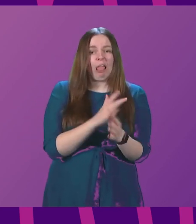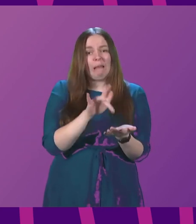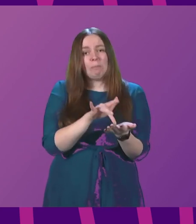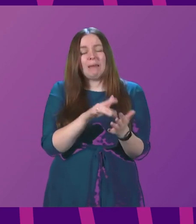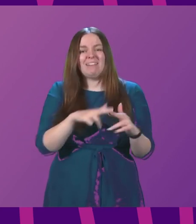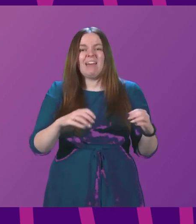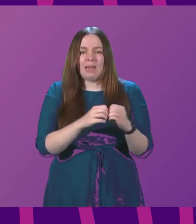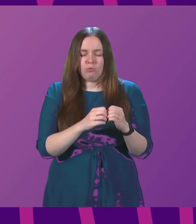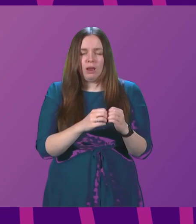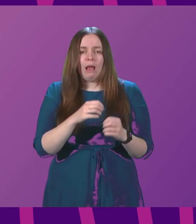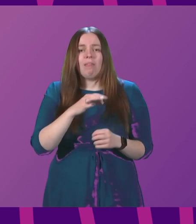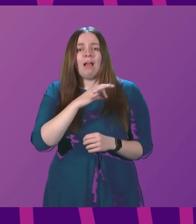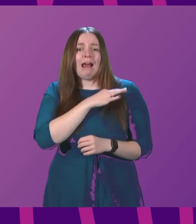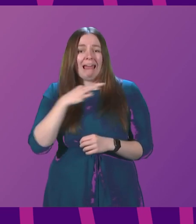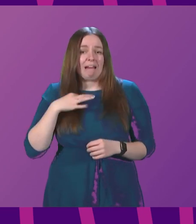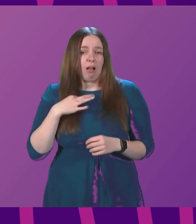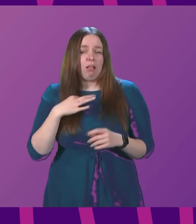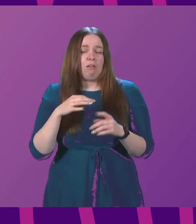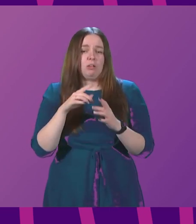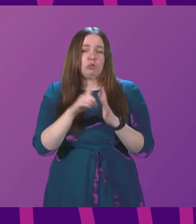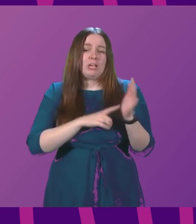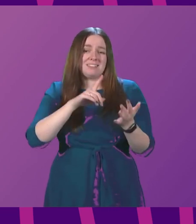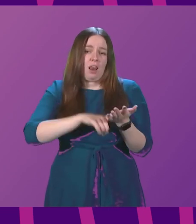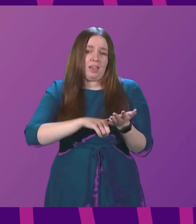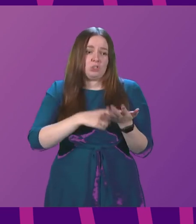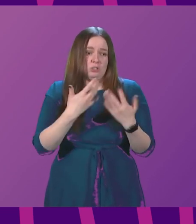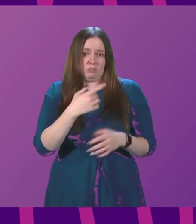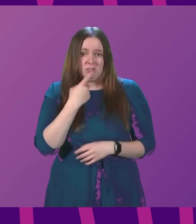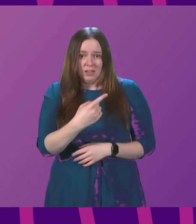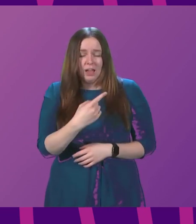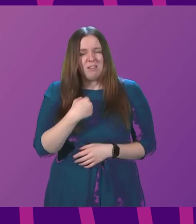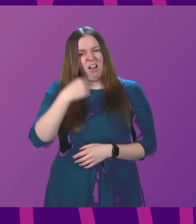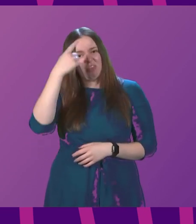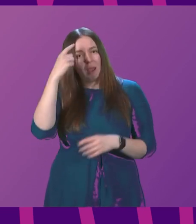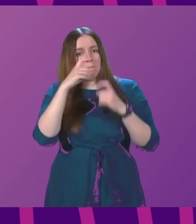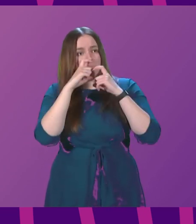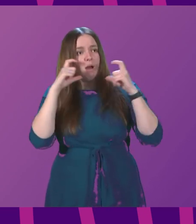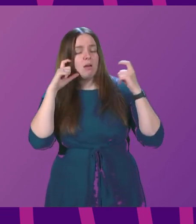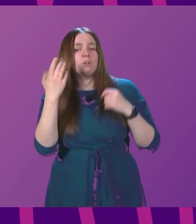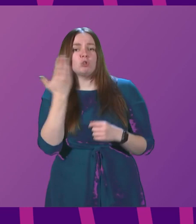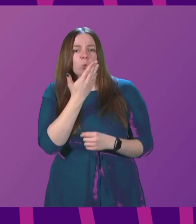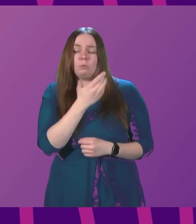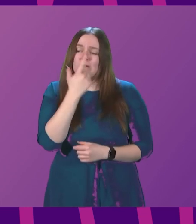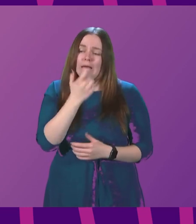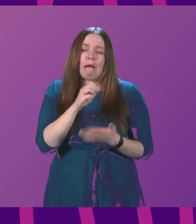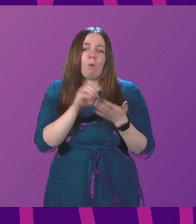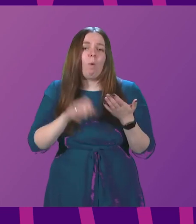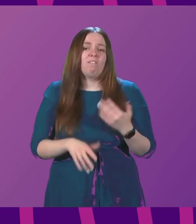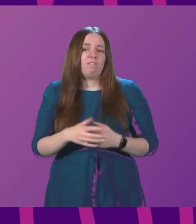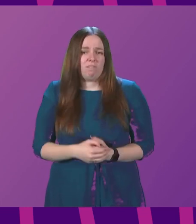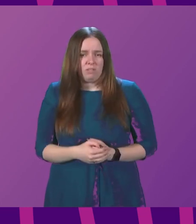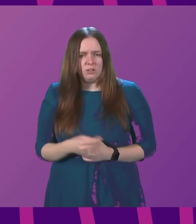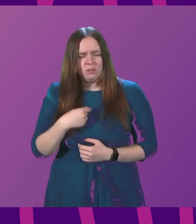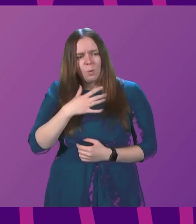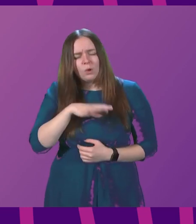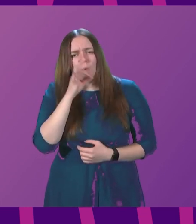And the National Clinical Director Jason Leach said this week, I think the day is coming when masks in schools will be removed. So can I ask the